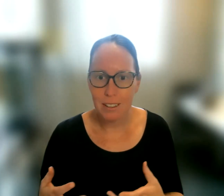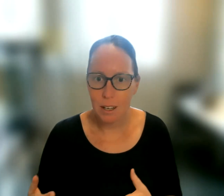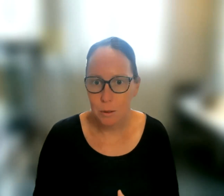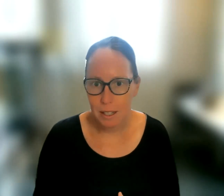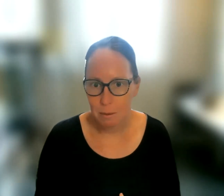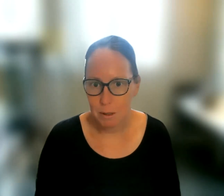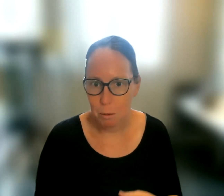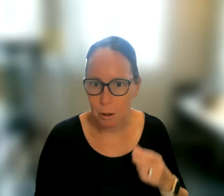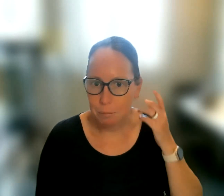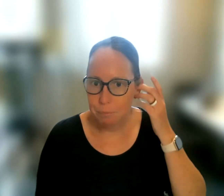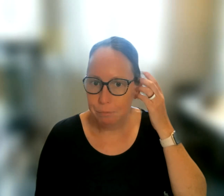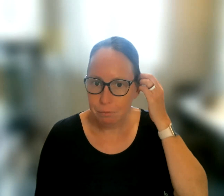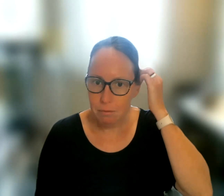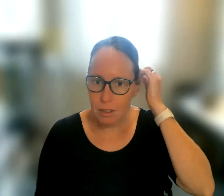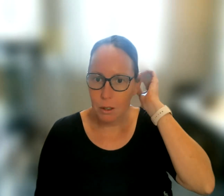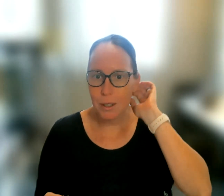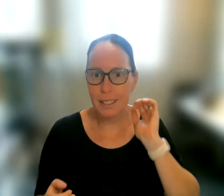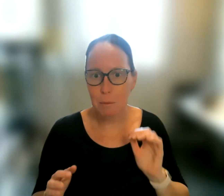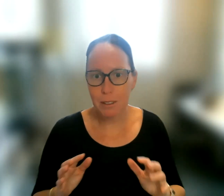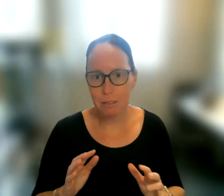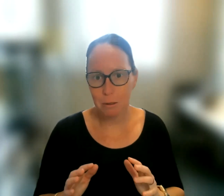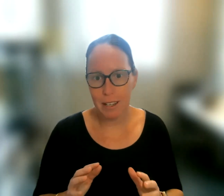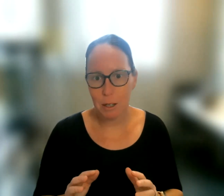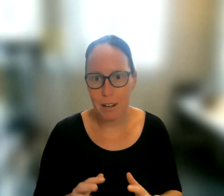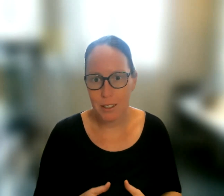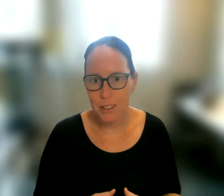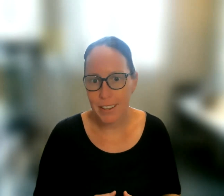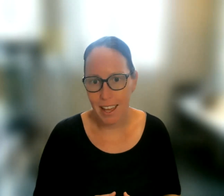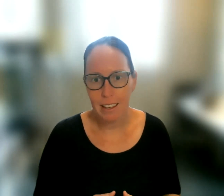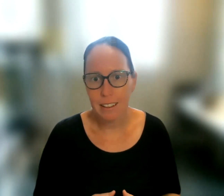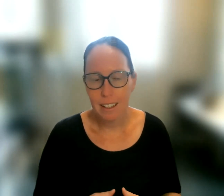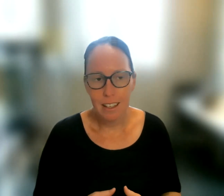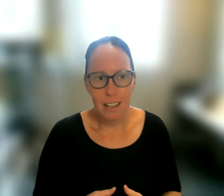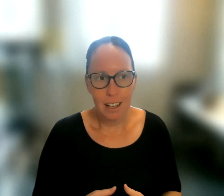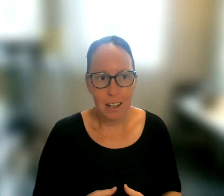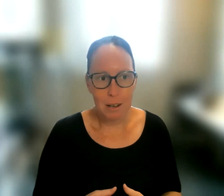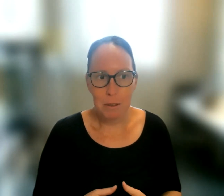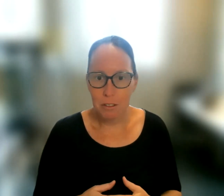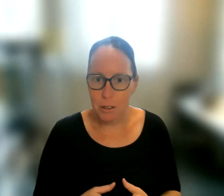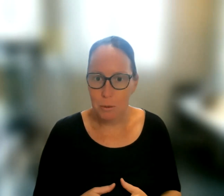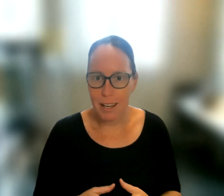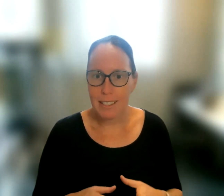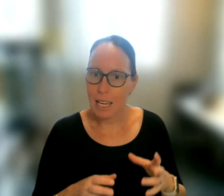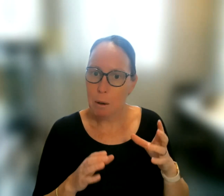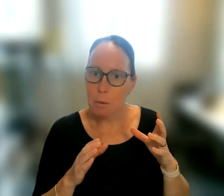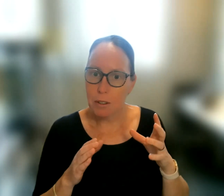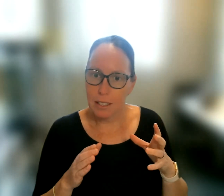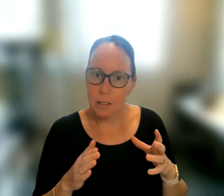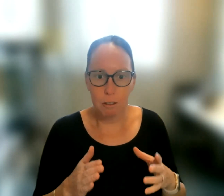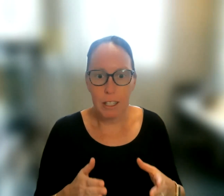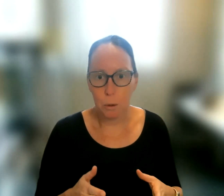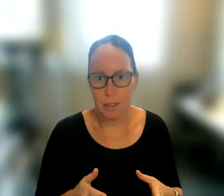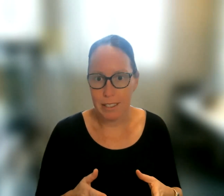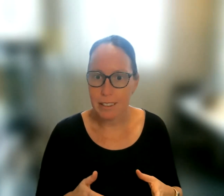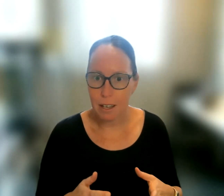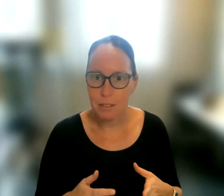that our parents also need some support. So we had a couple of different ways I wanted to look at that. The first way is I came up with a